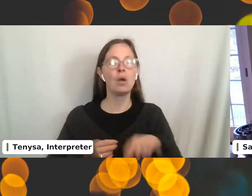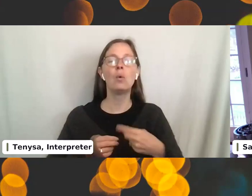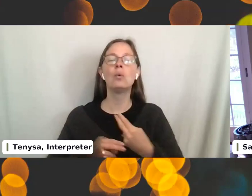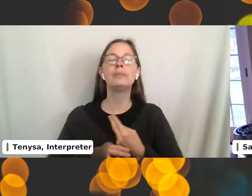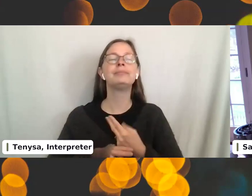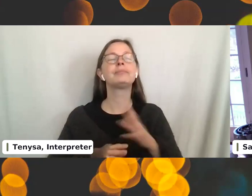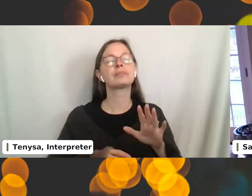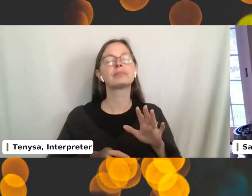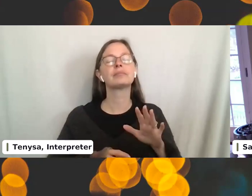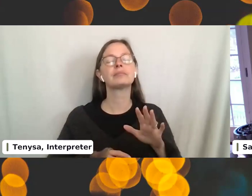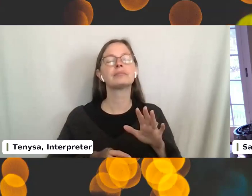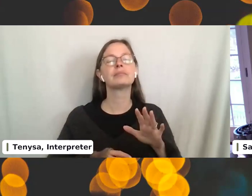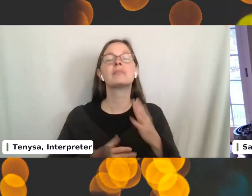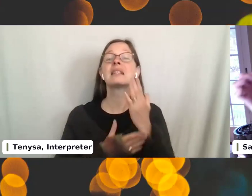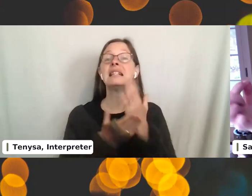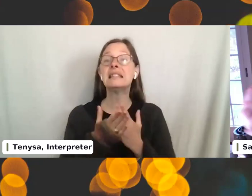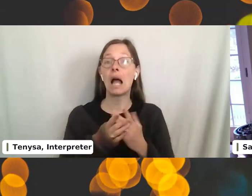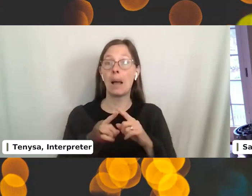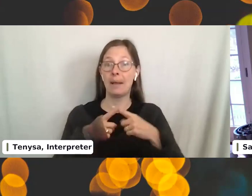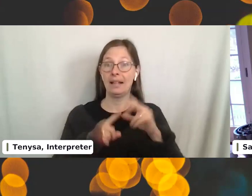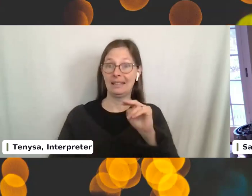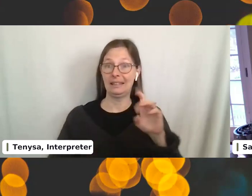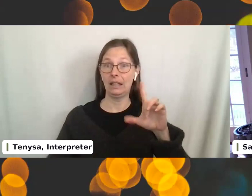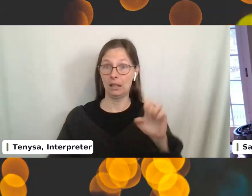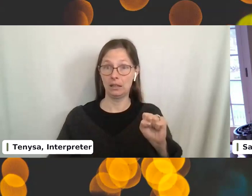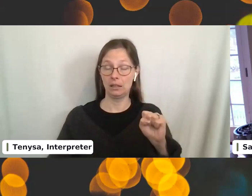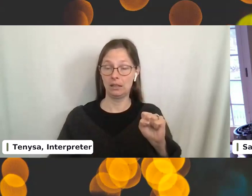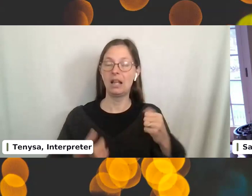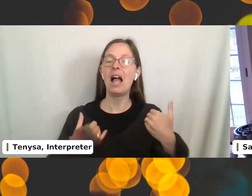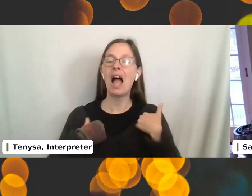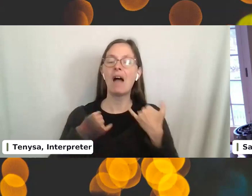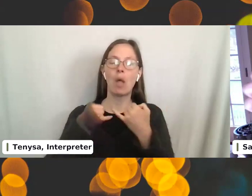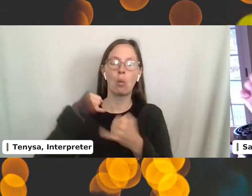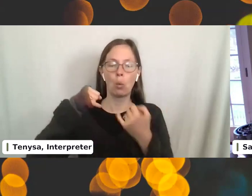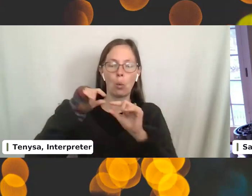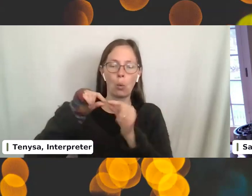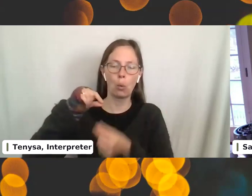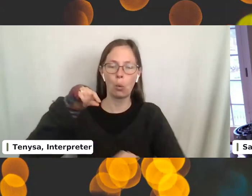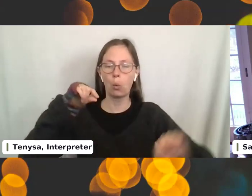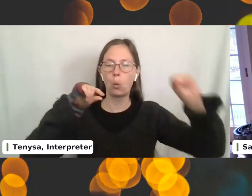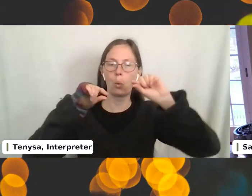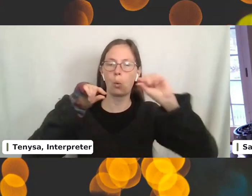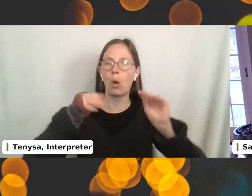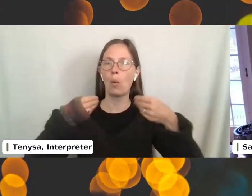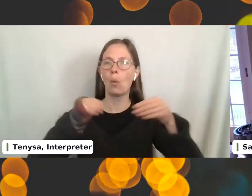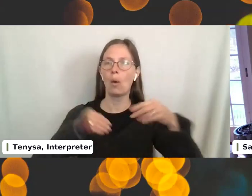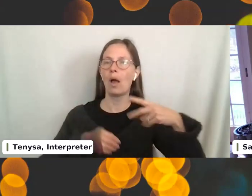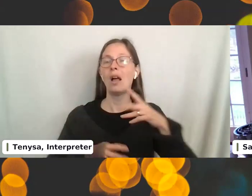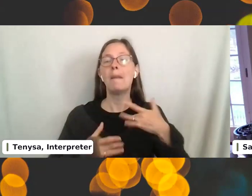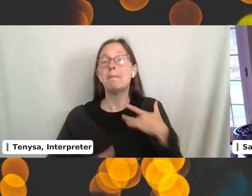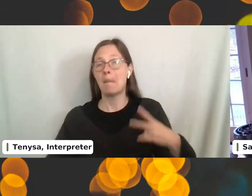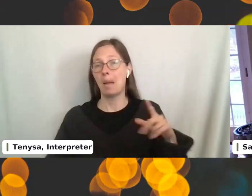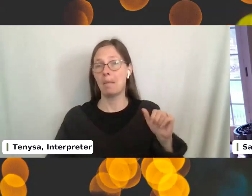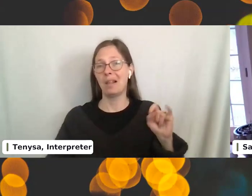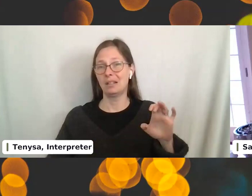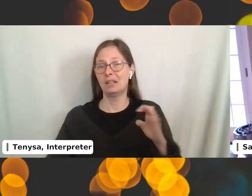so there are, there are needles that are connected by like a plastic or metal, usually plastic cord. Um,